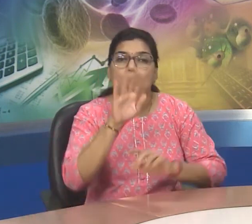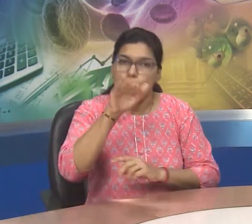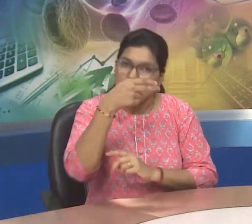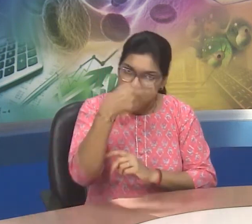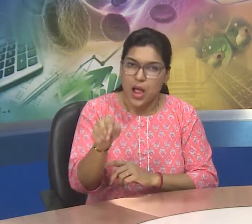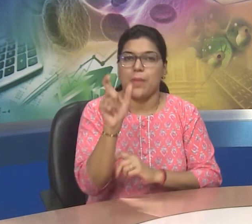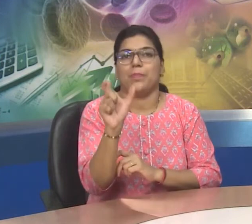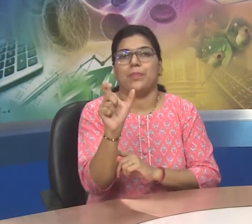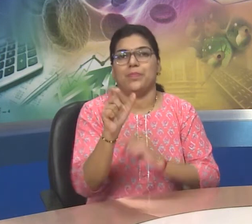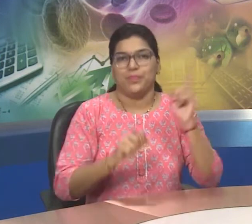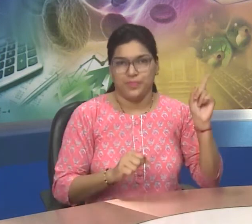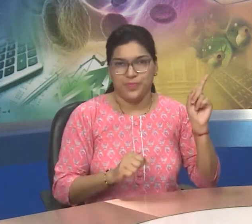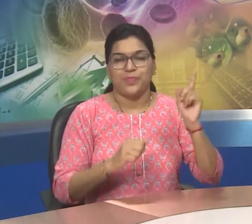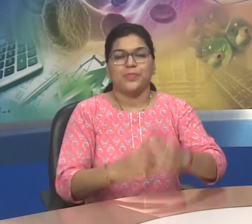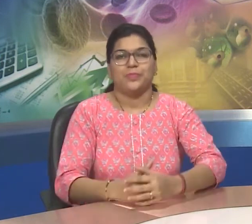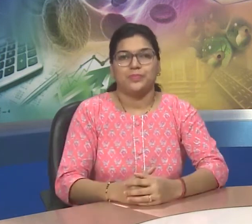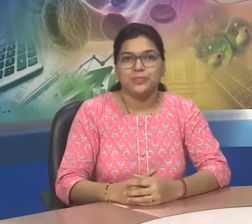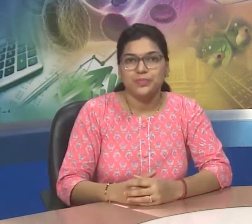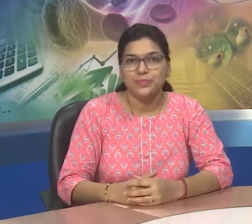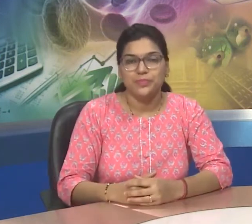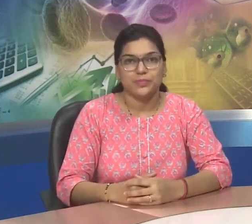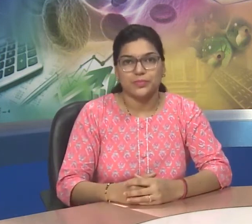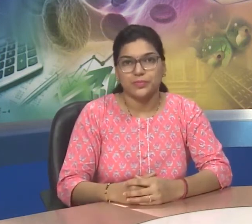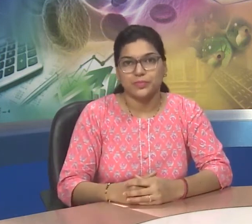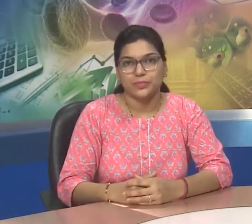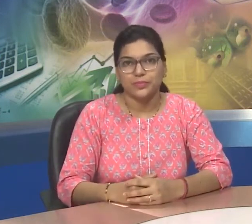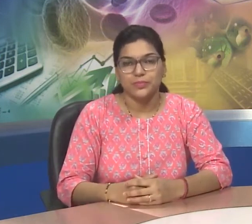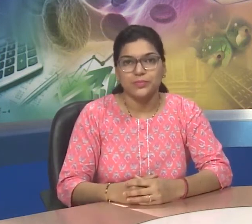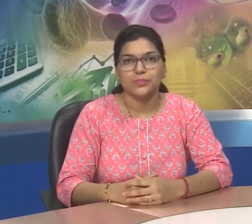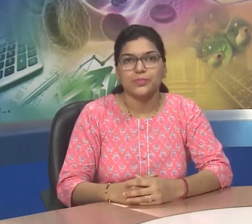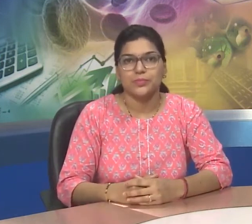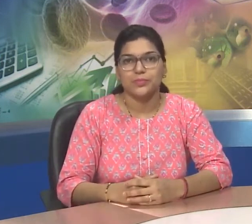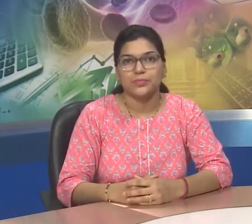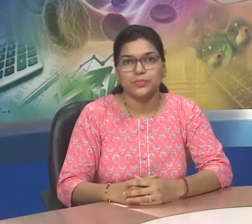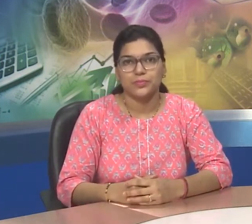the rain which goes to the cloud.